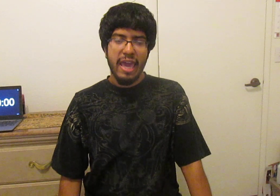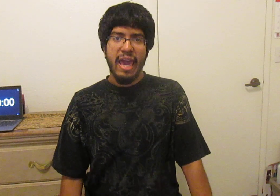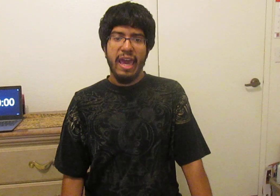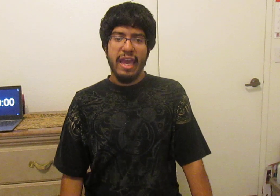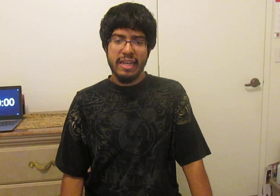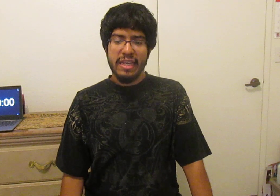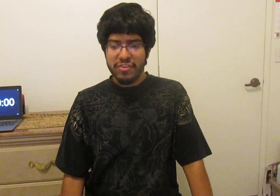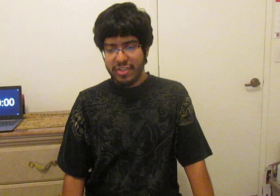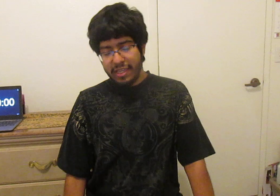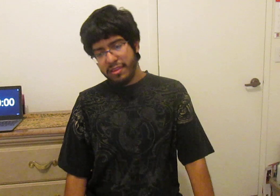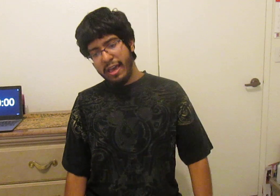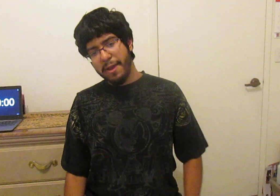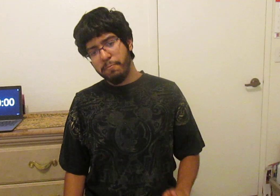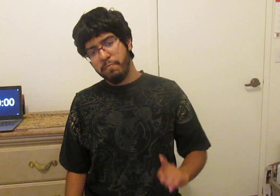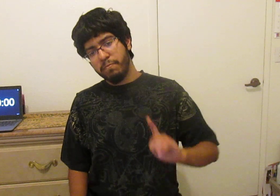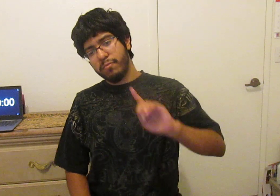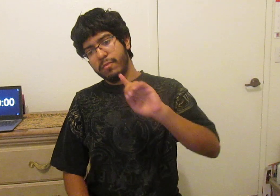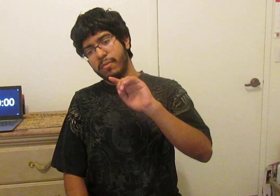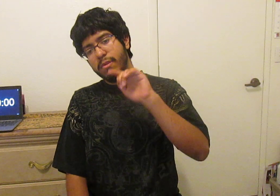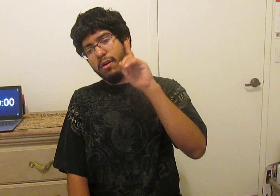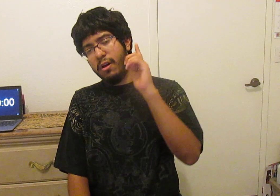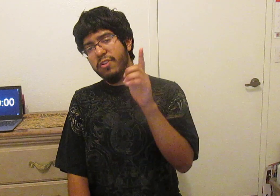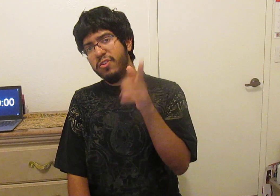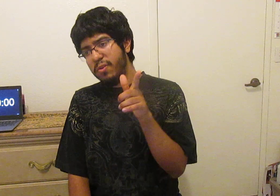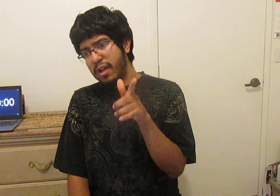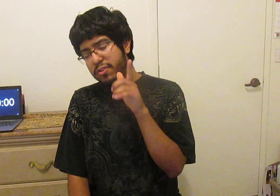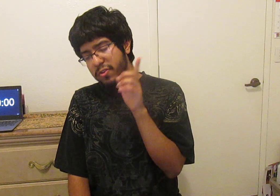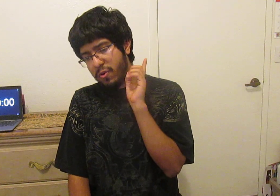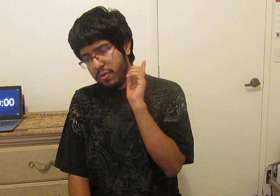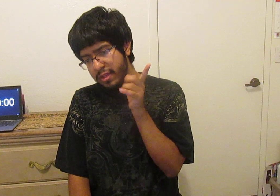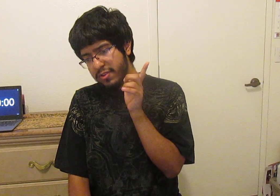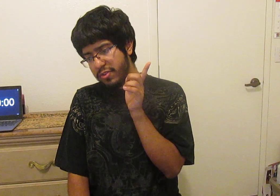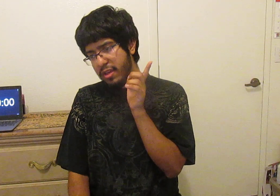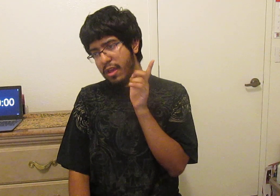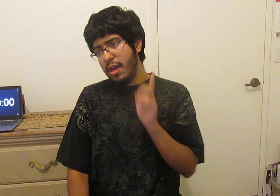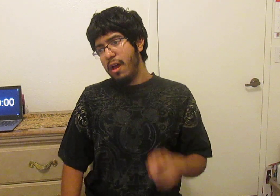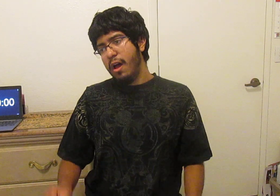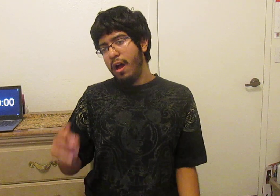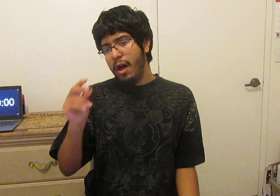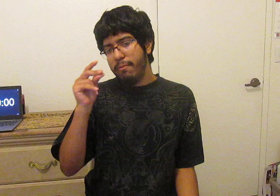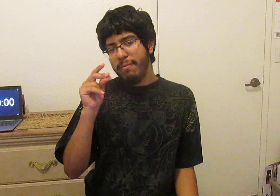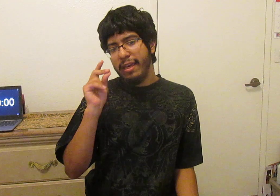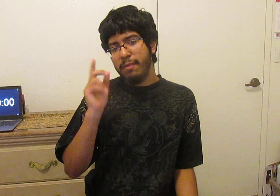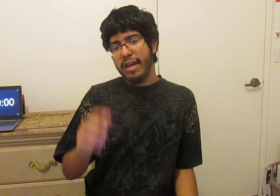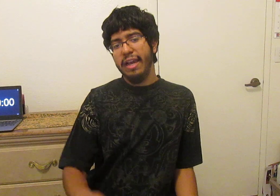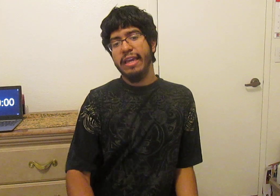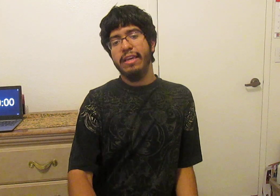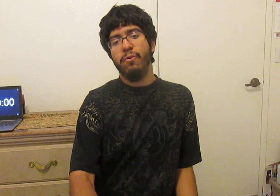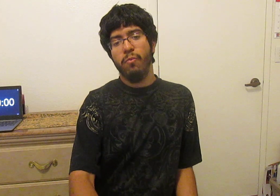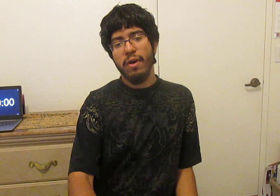and in saying that also do also do this I'll be making my what